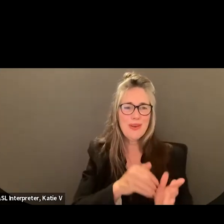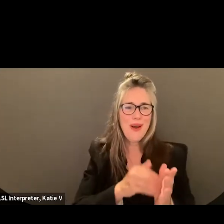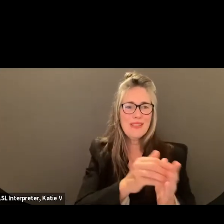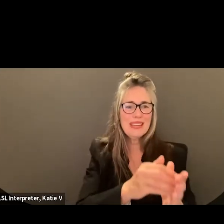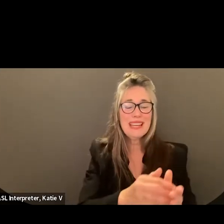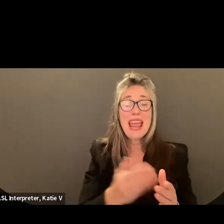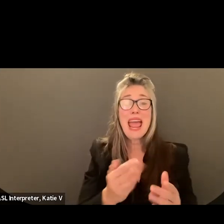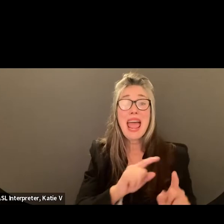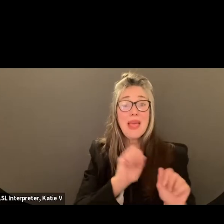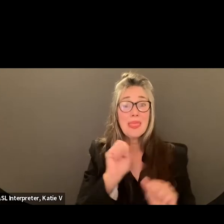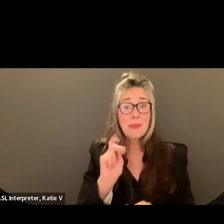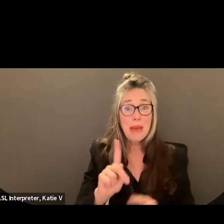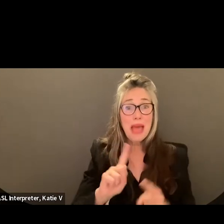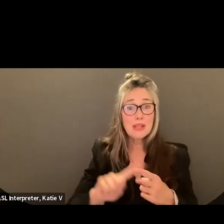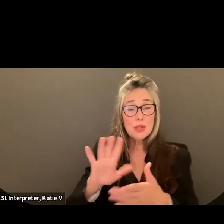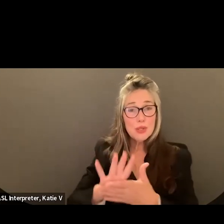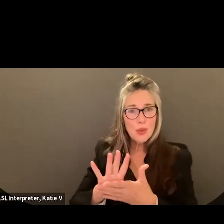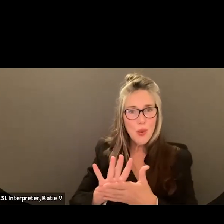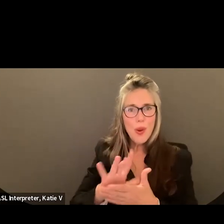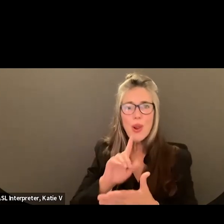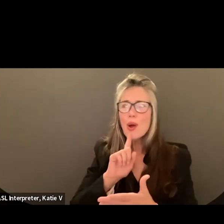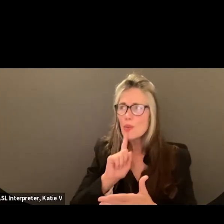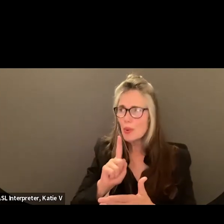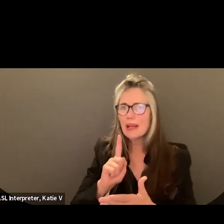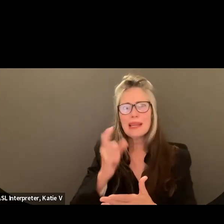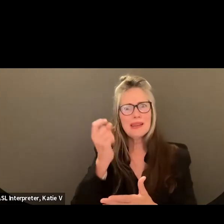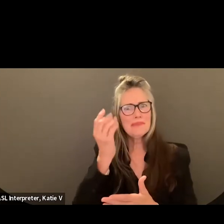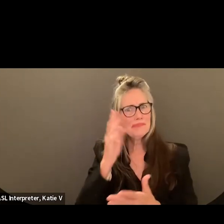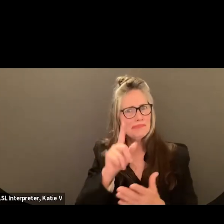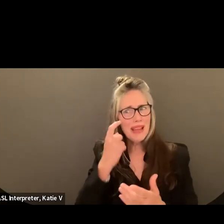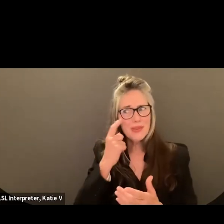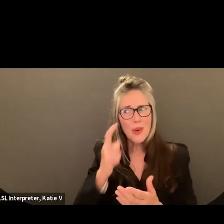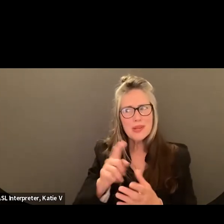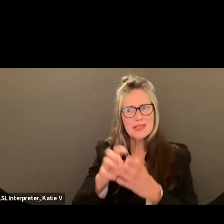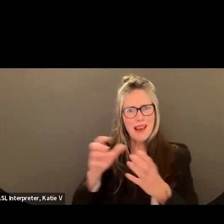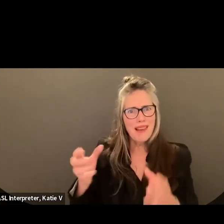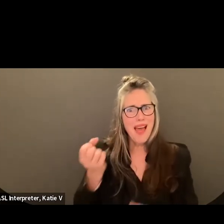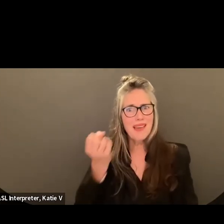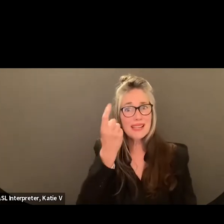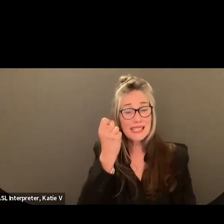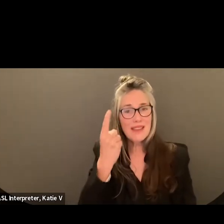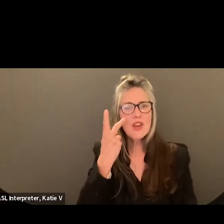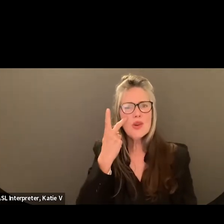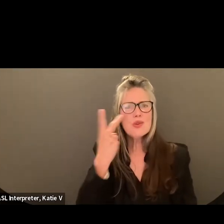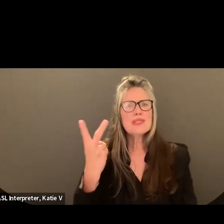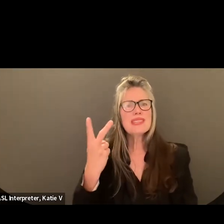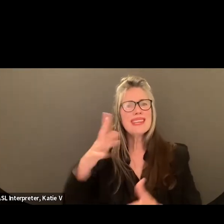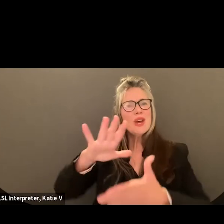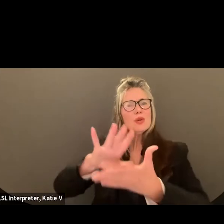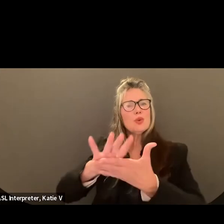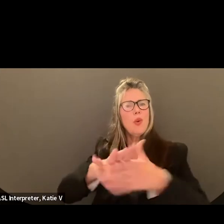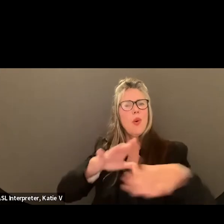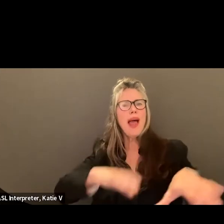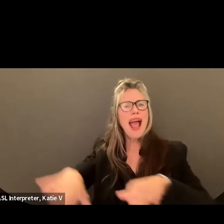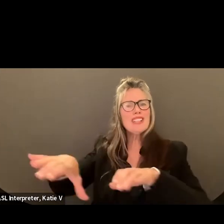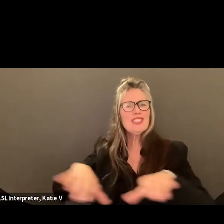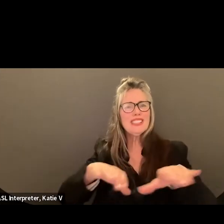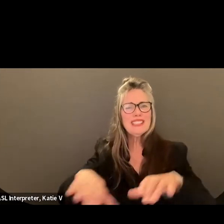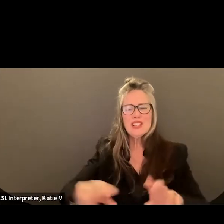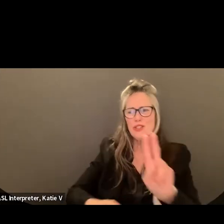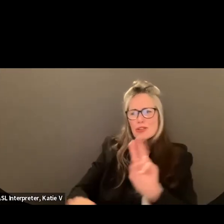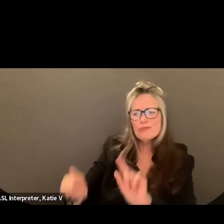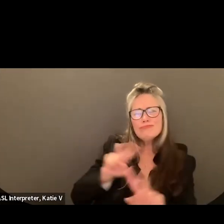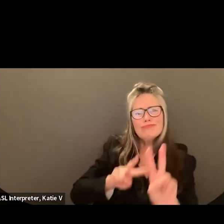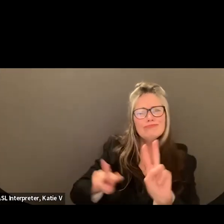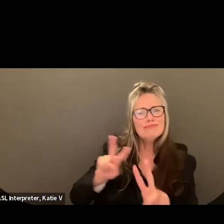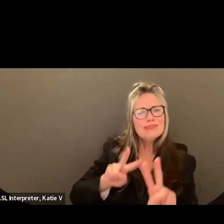which continue to be very insightful for the action on the ground and really taking an approach. As a board member, what